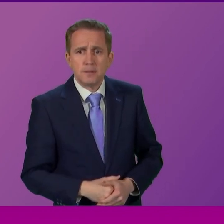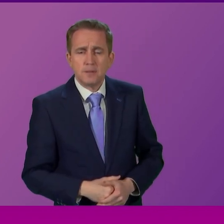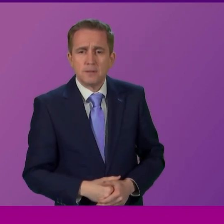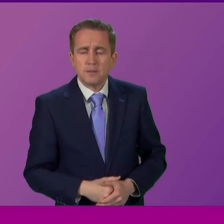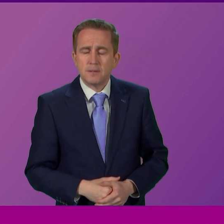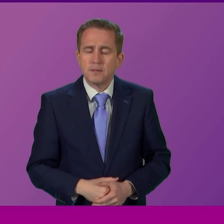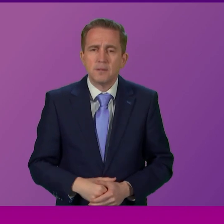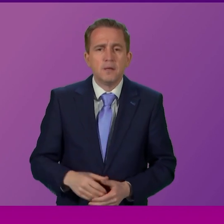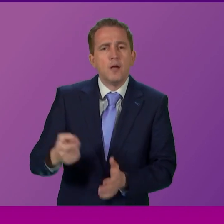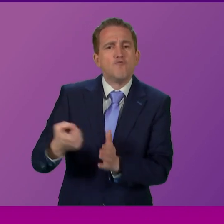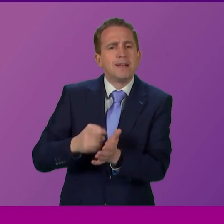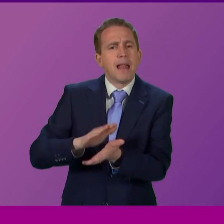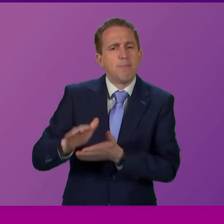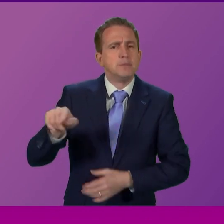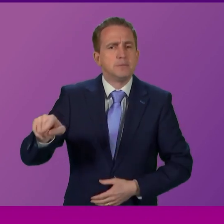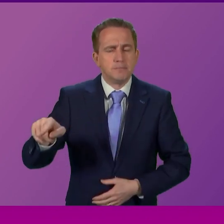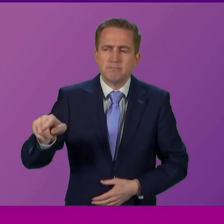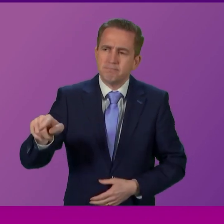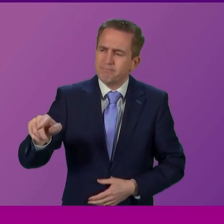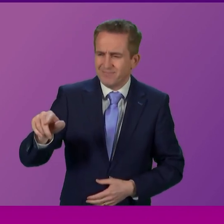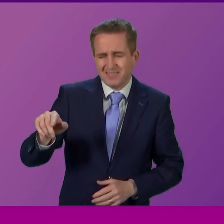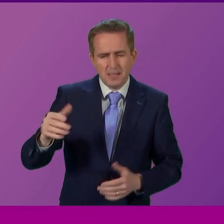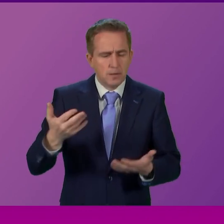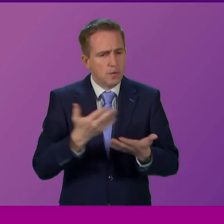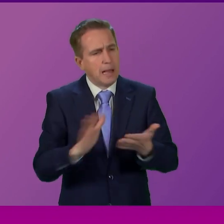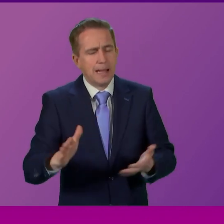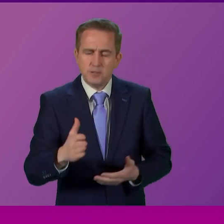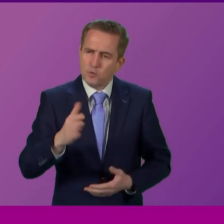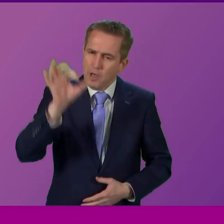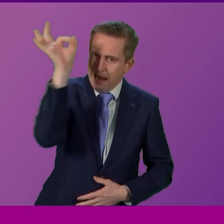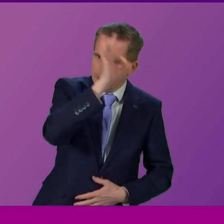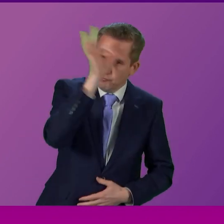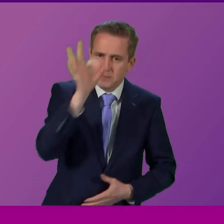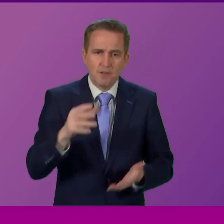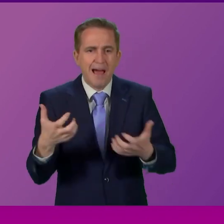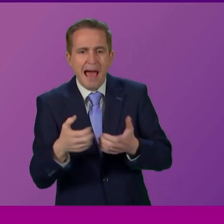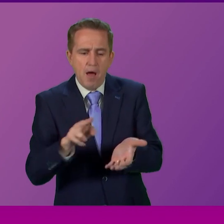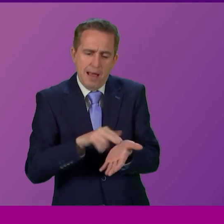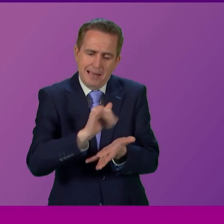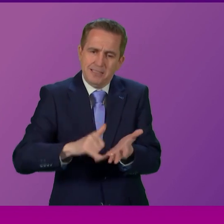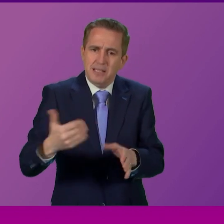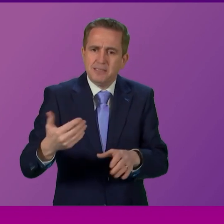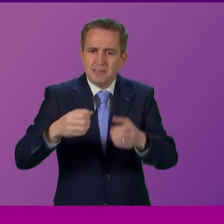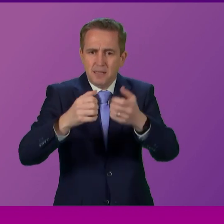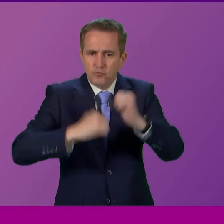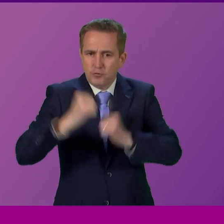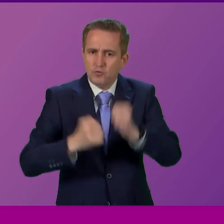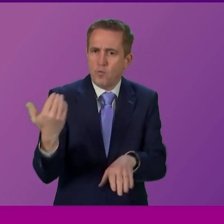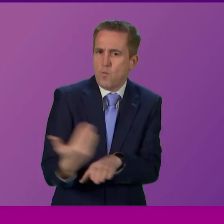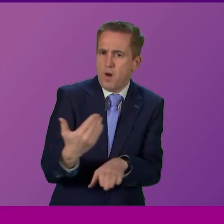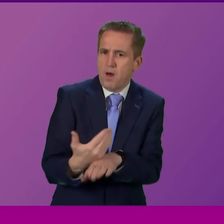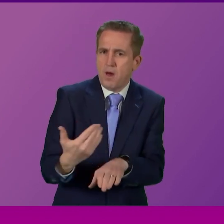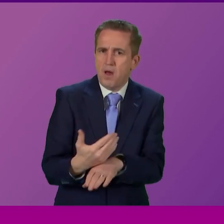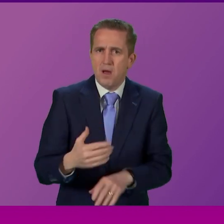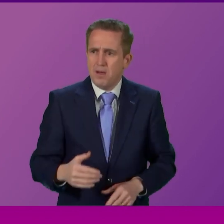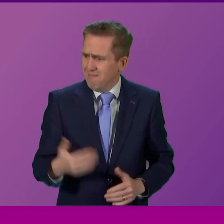Hamilton's question betrays her ignorance of the health service and how the health service works because there has never been a